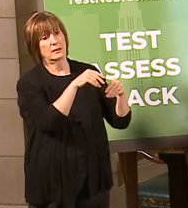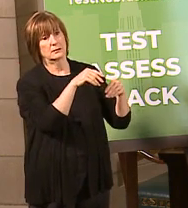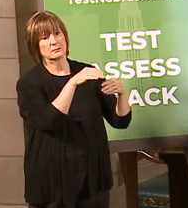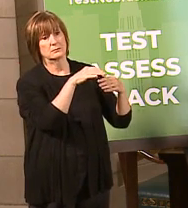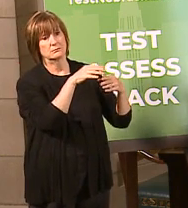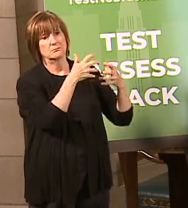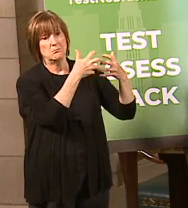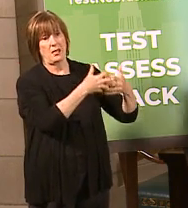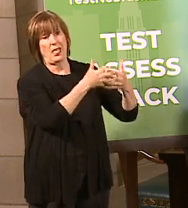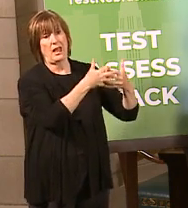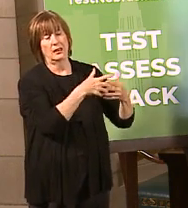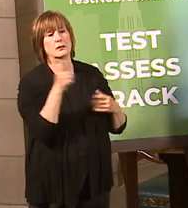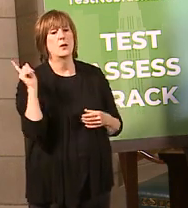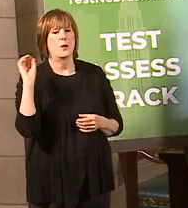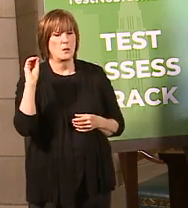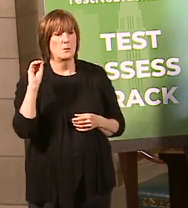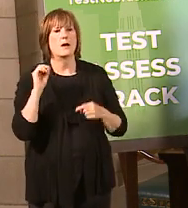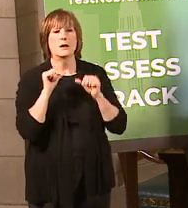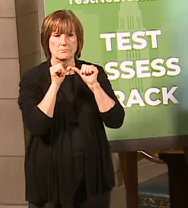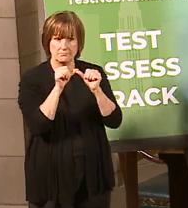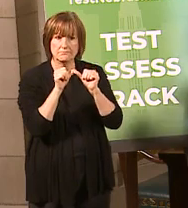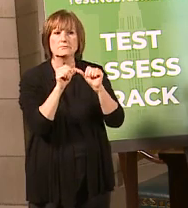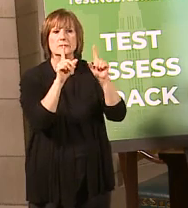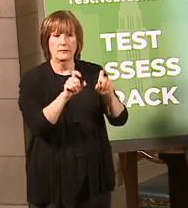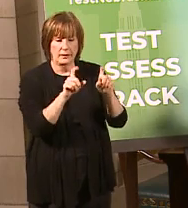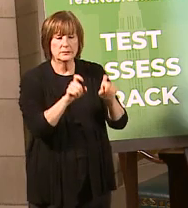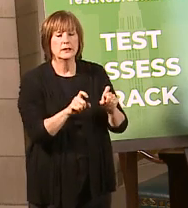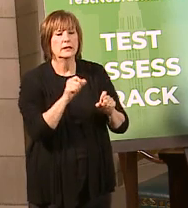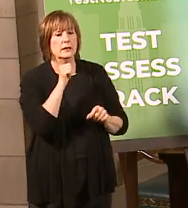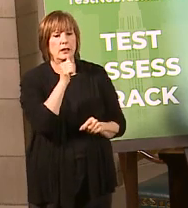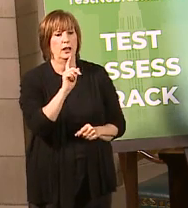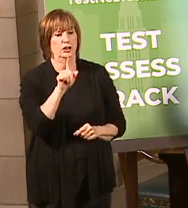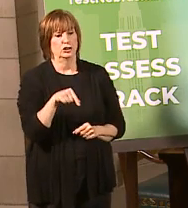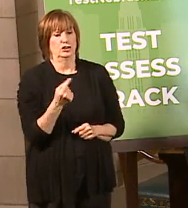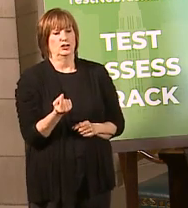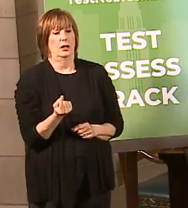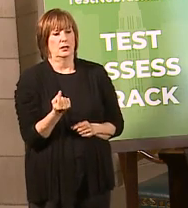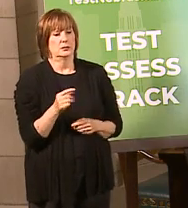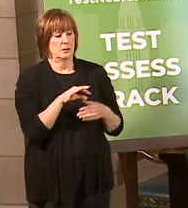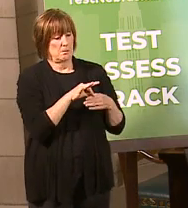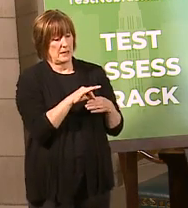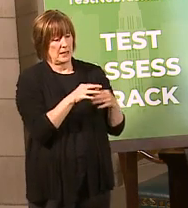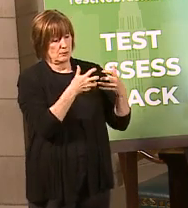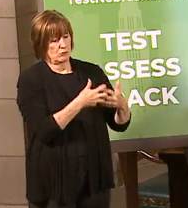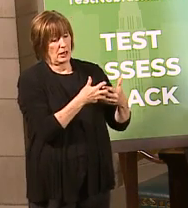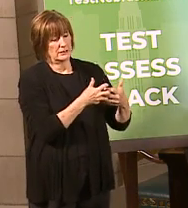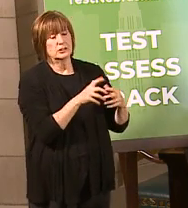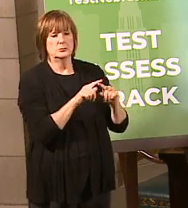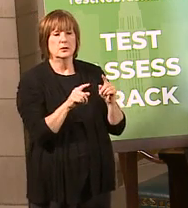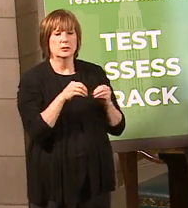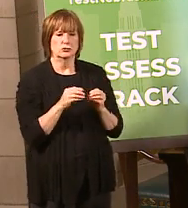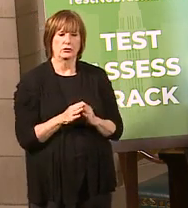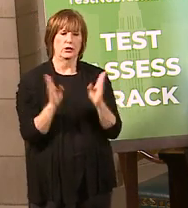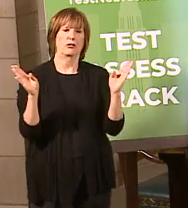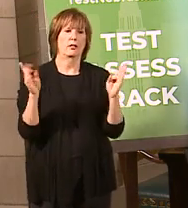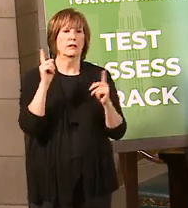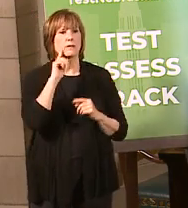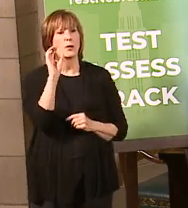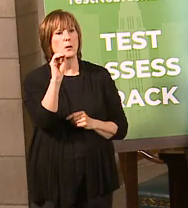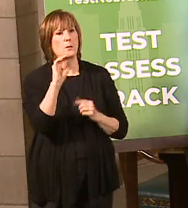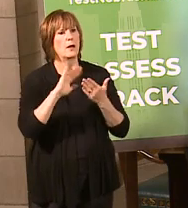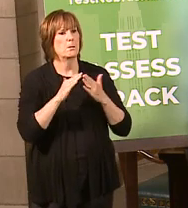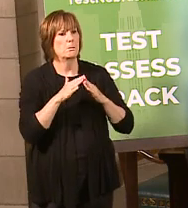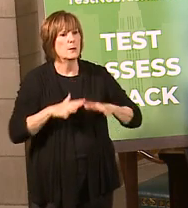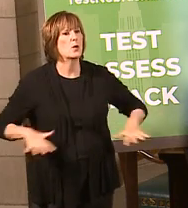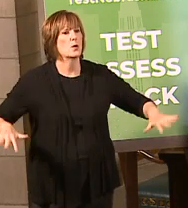Omaha is doing continued testing, so not just around the meat processors, but just in general with regard to the Omaha community.